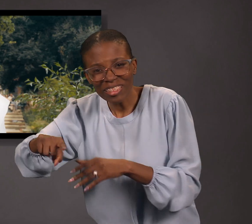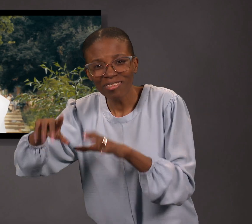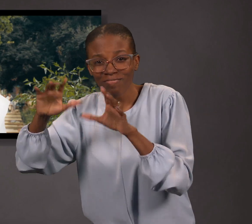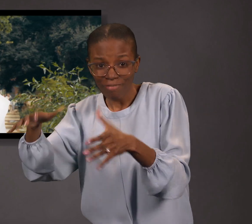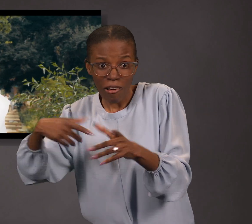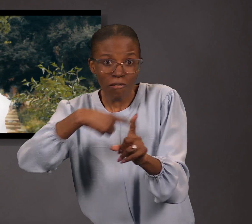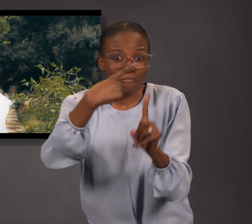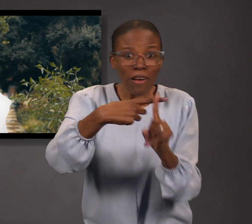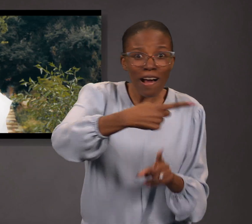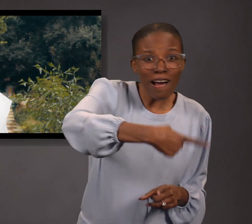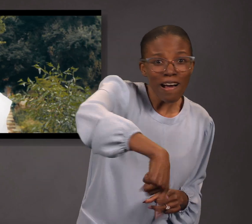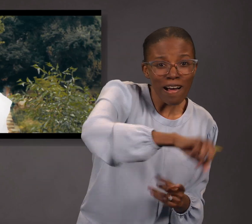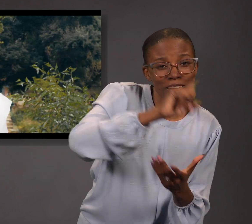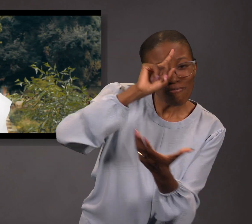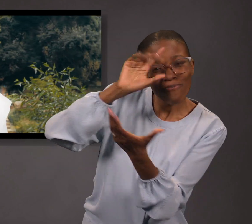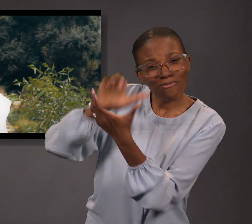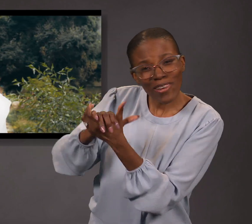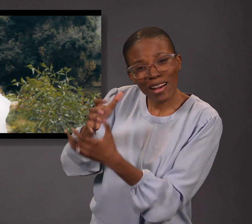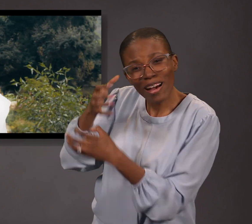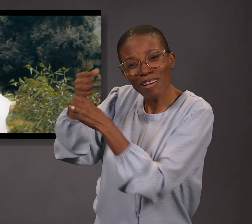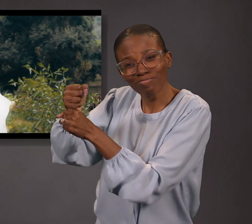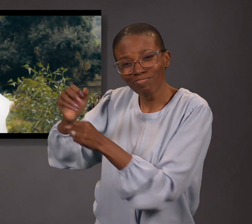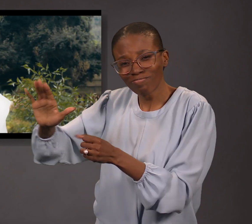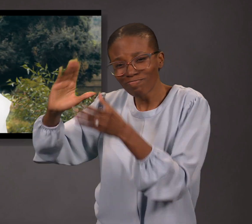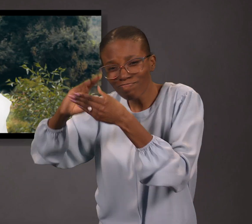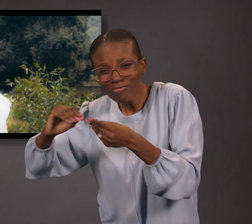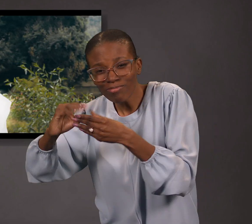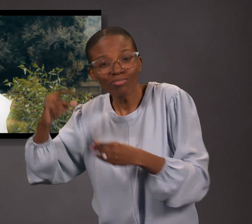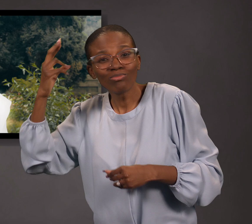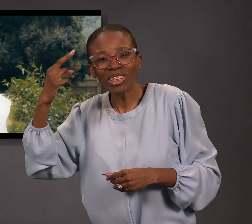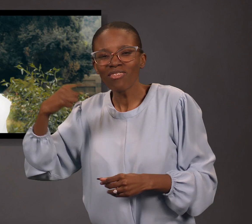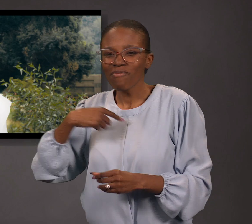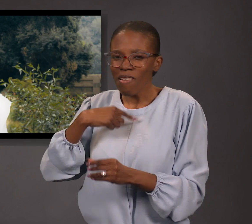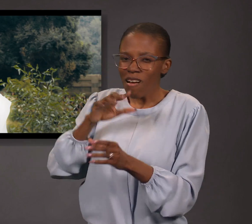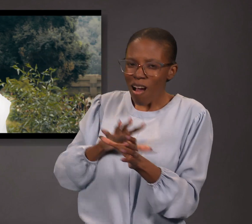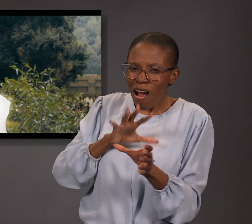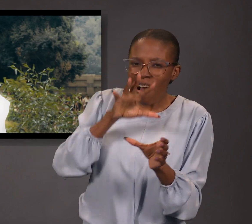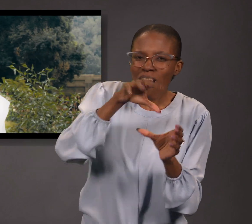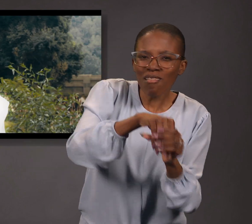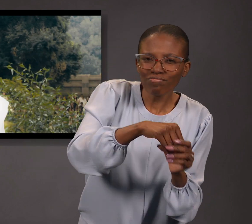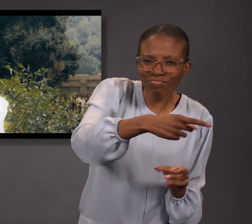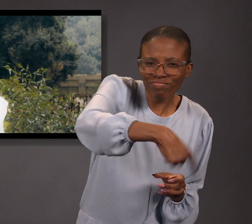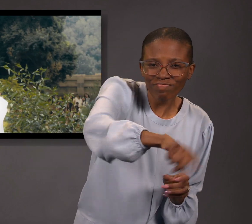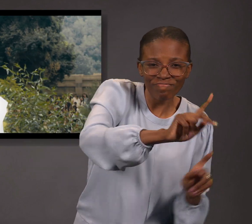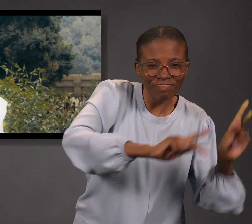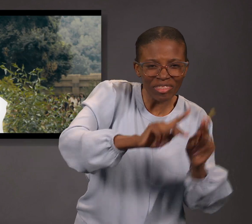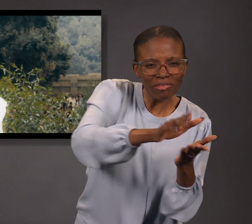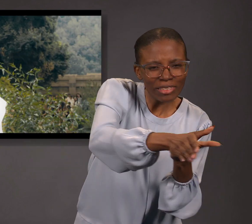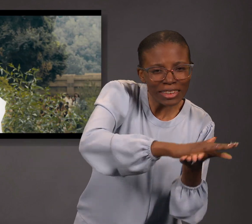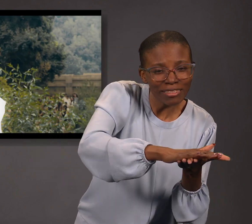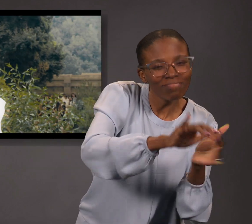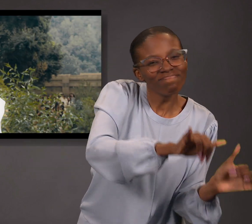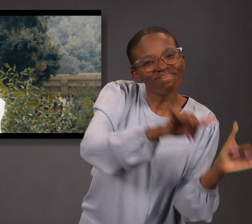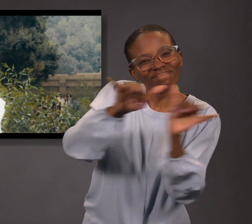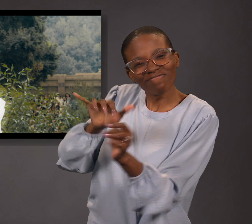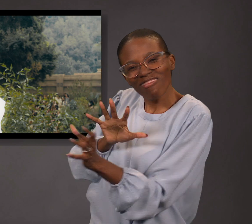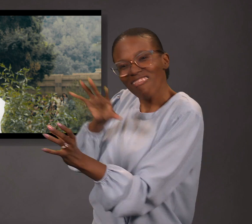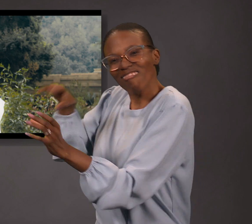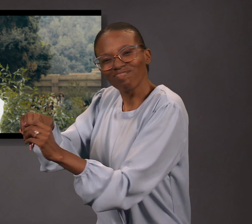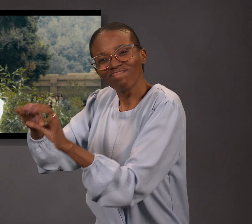and also for them who shall believe on their words, that they may be purified in me through faith on their words, even as they are purified in me.